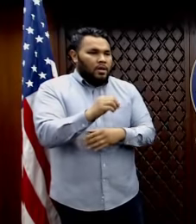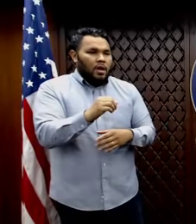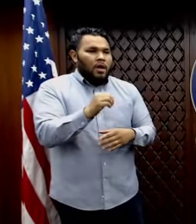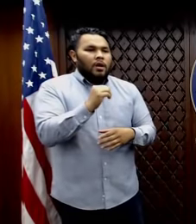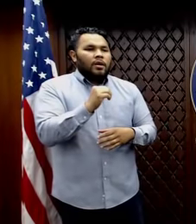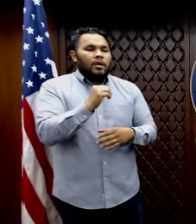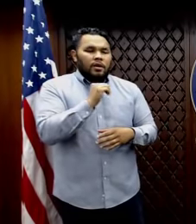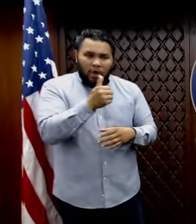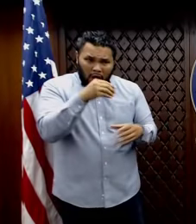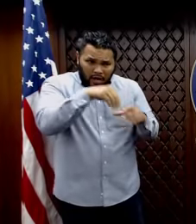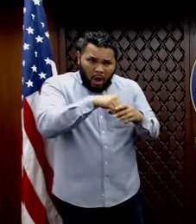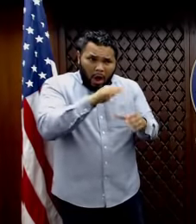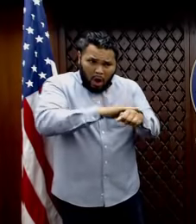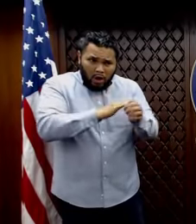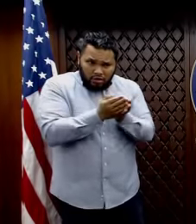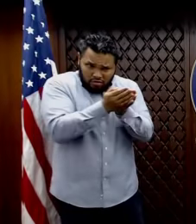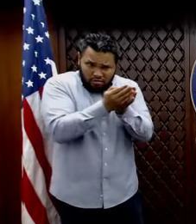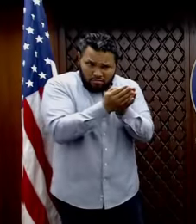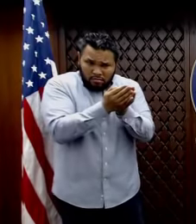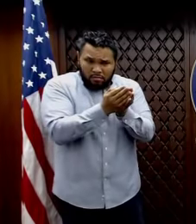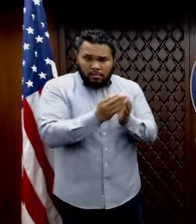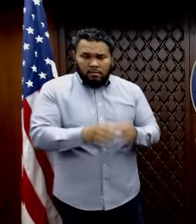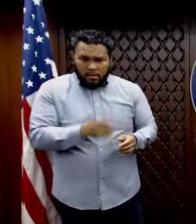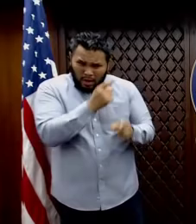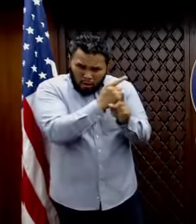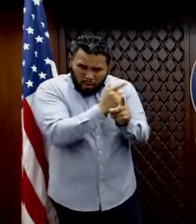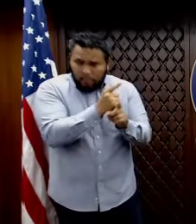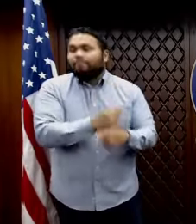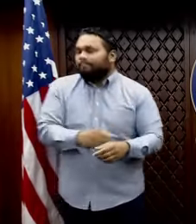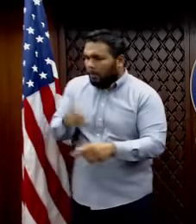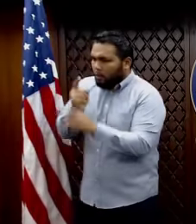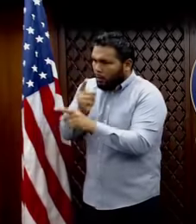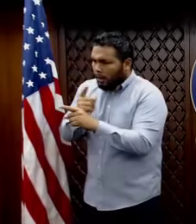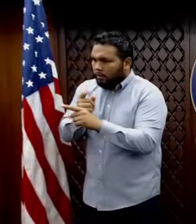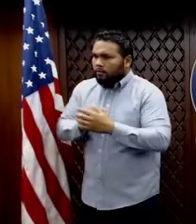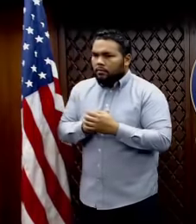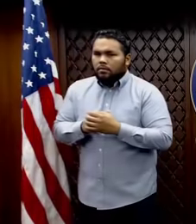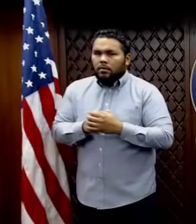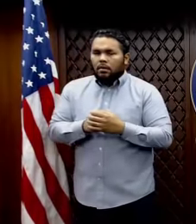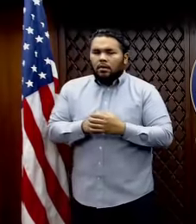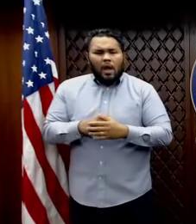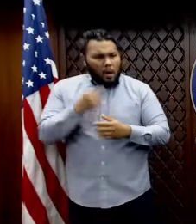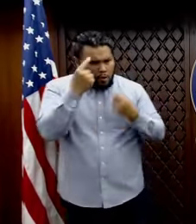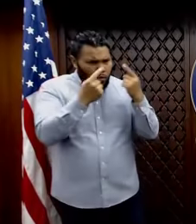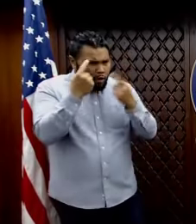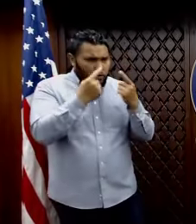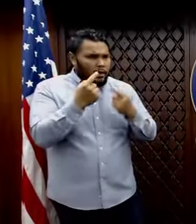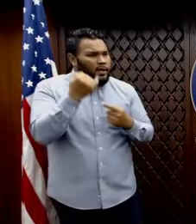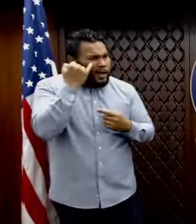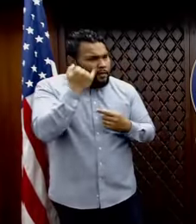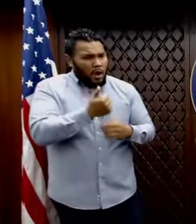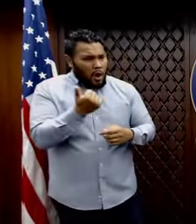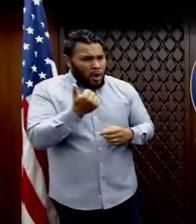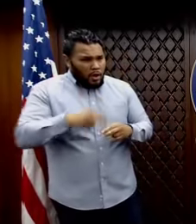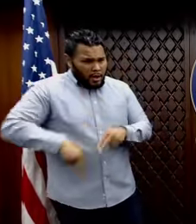That is correct. I, I was also wondering if you can say, are there any other naval ships